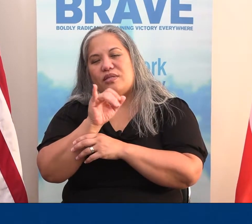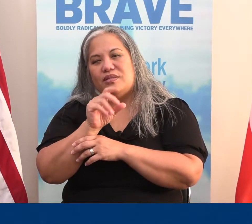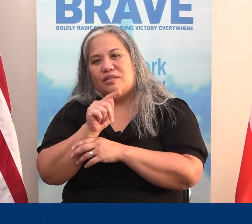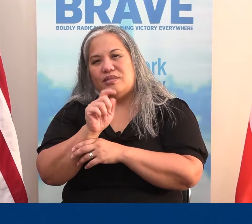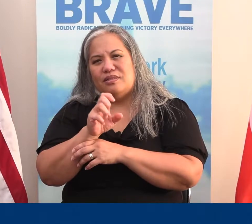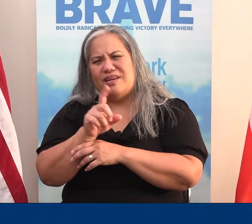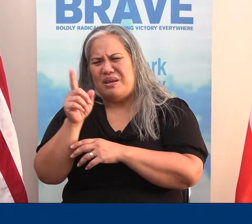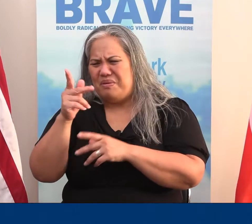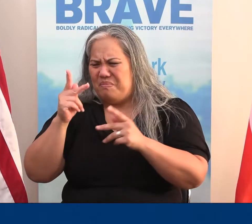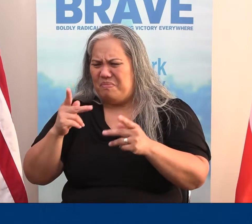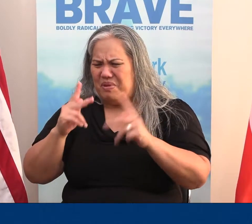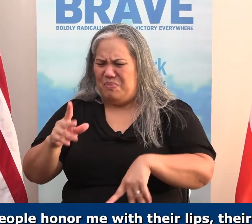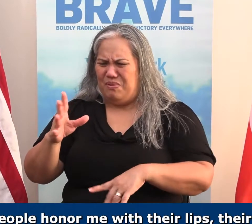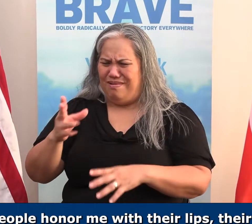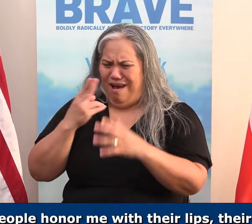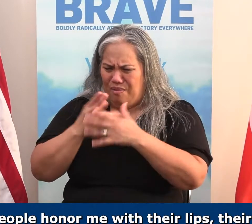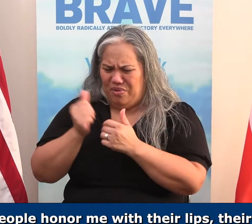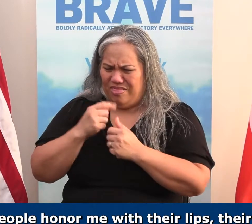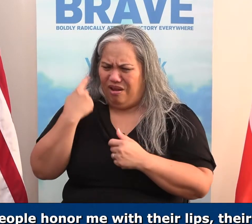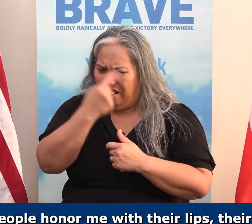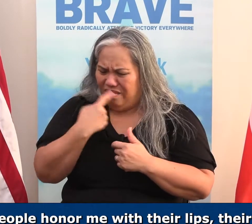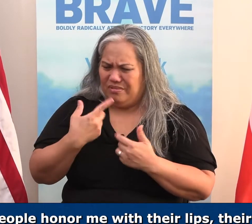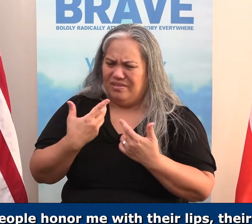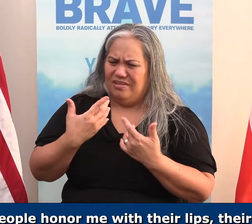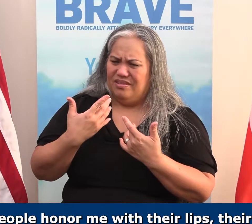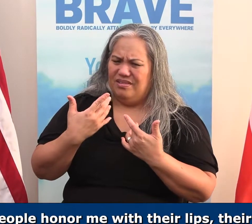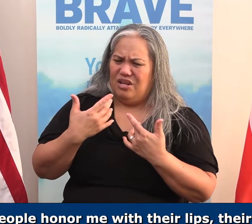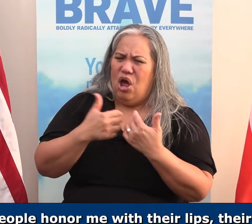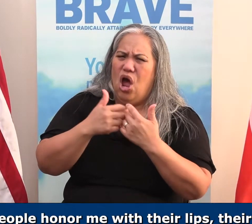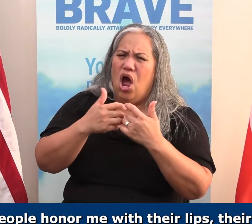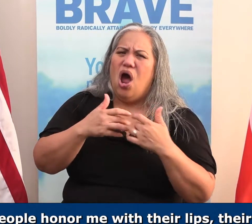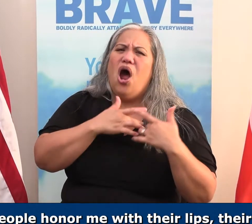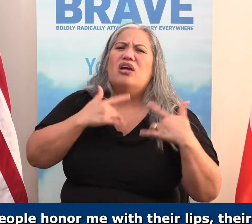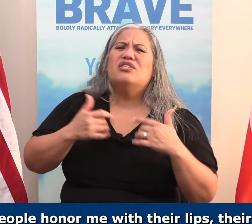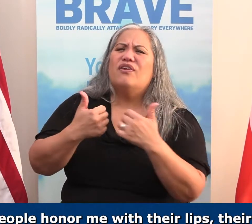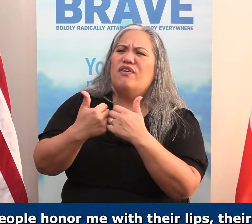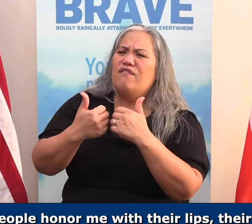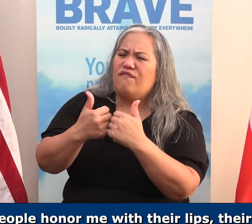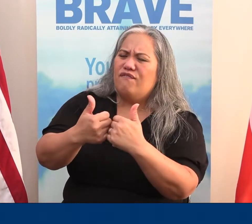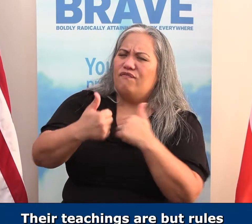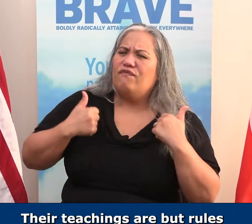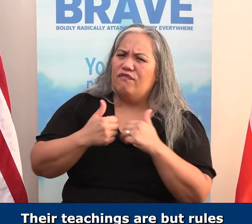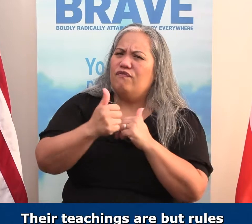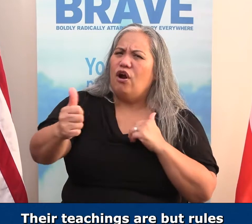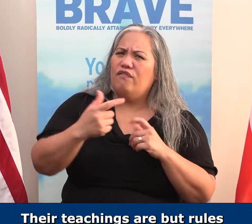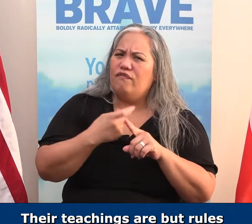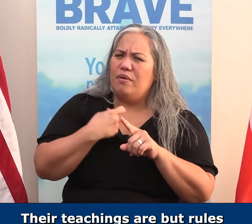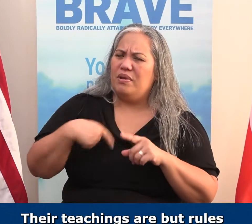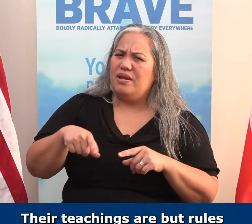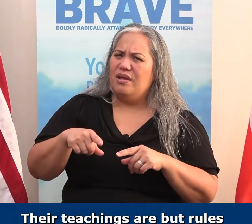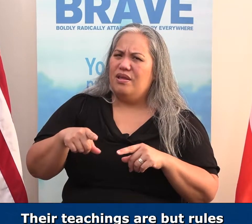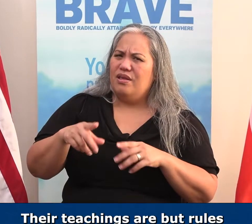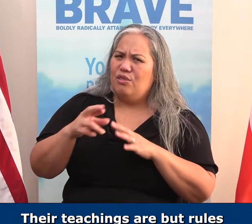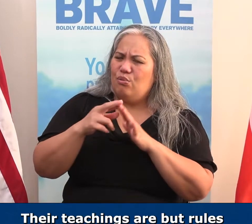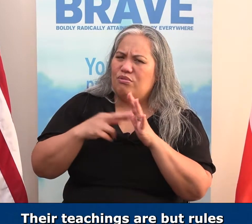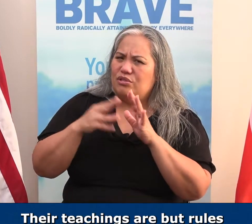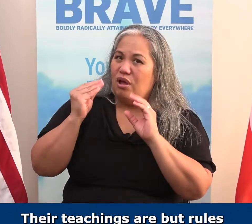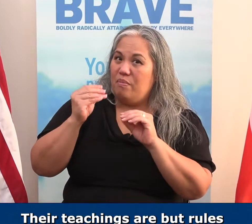was right when he prophesied about you. These people honor me with their lips. Their hearts are far from me. They worship me in vain. They're teachings of what rules taught by men. Now, let's talk for a